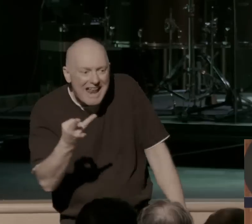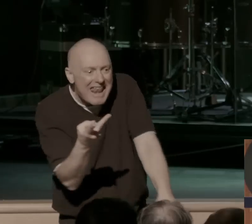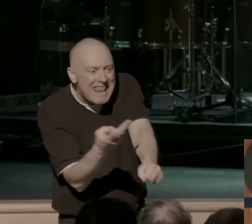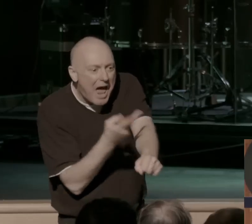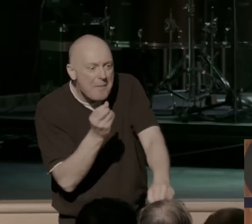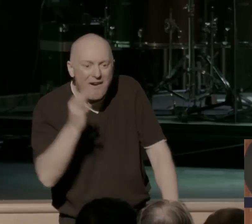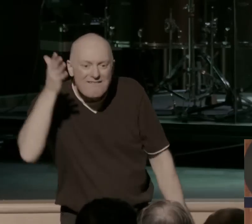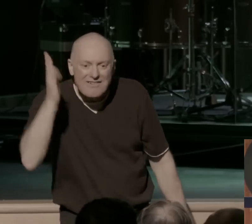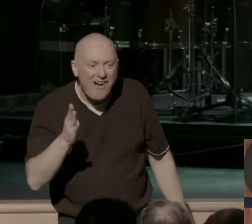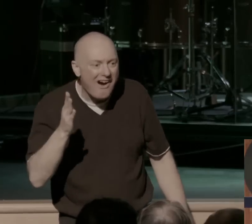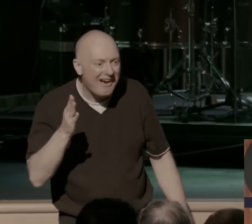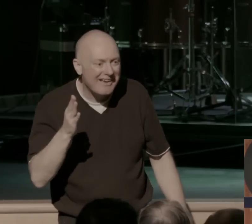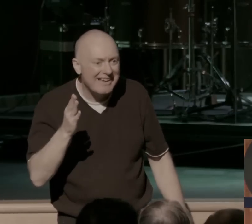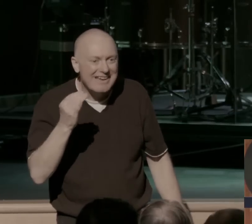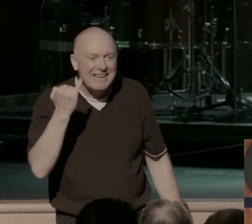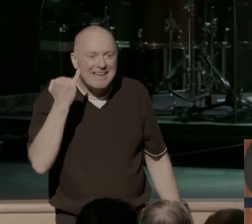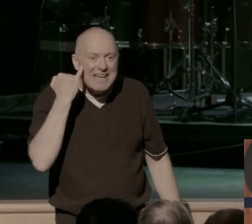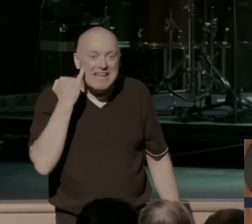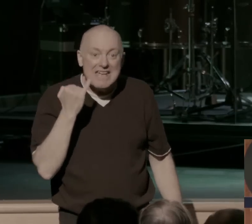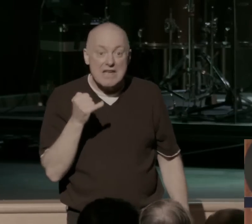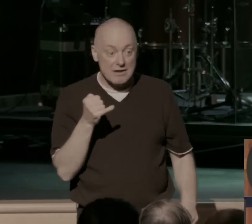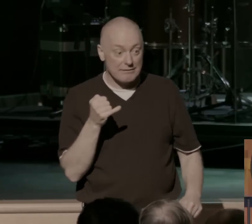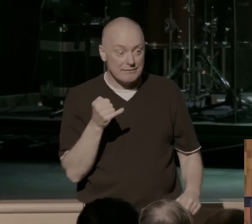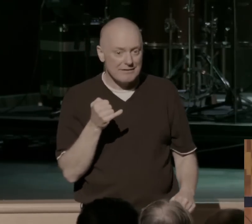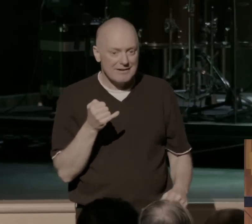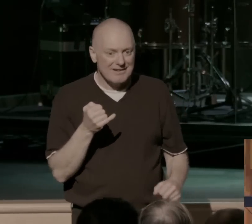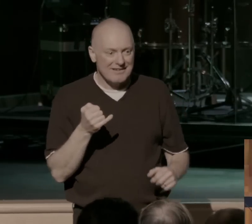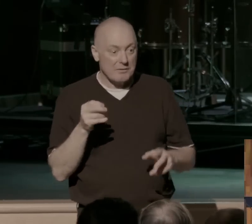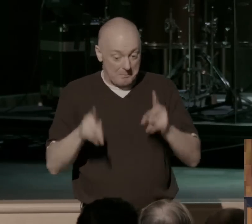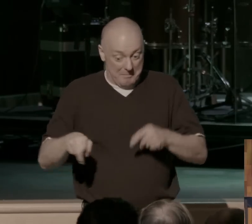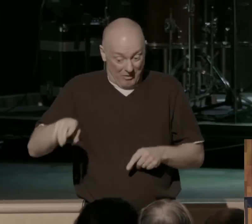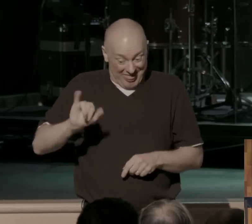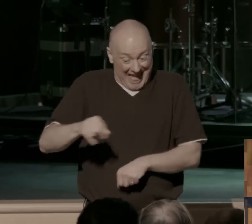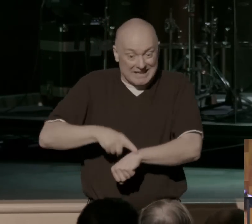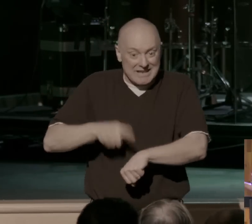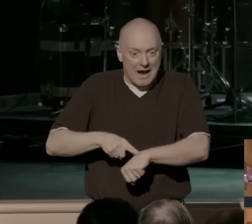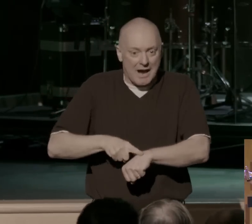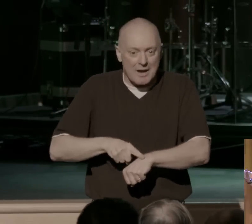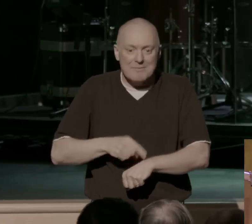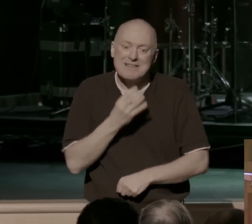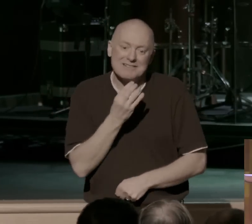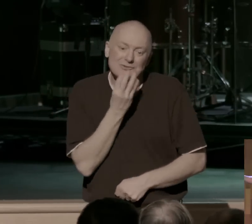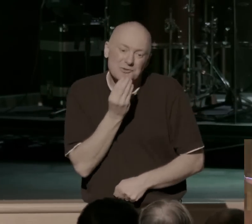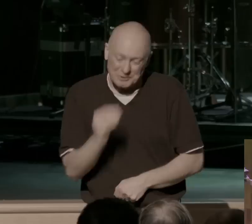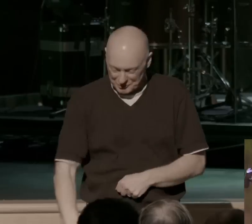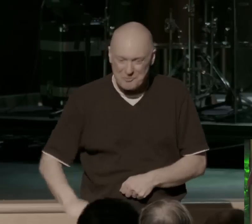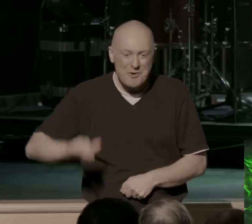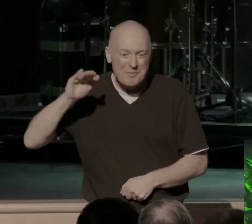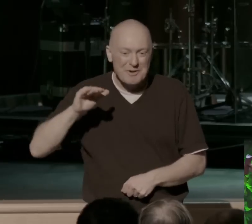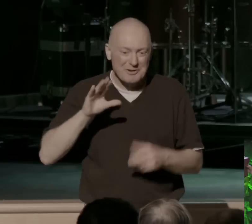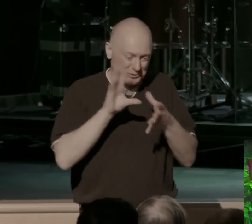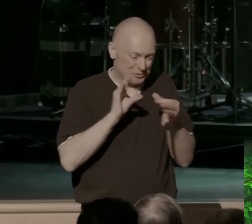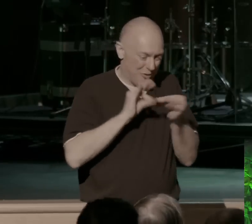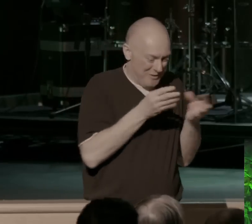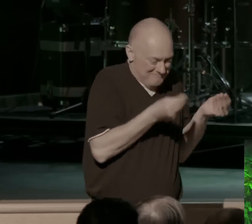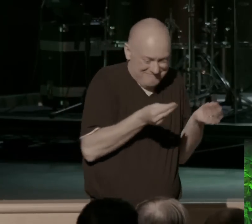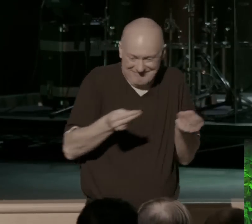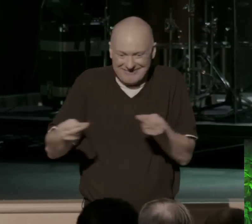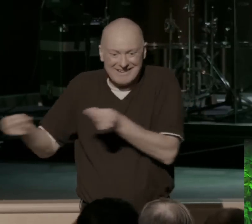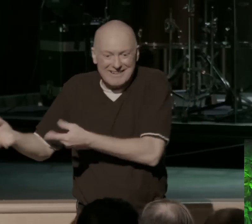And if you're an Israelite, you would have caught that right away. Because you spent your whole life seeing lambs being slaughtered, being